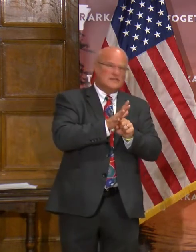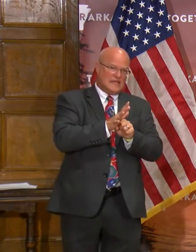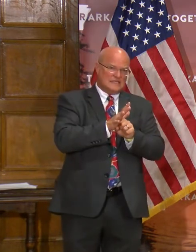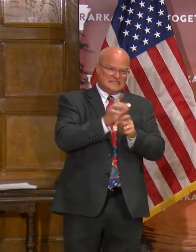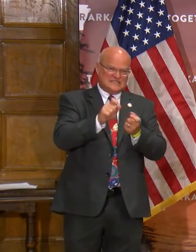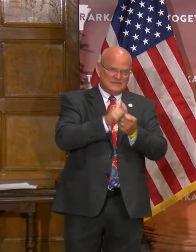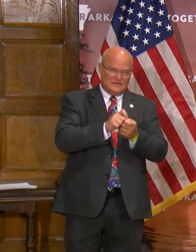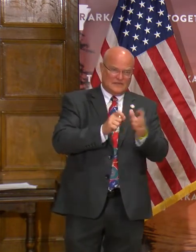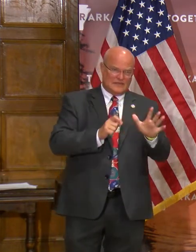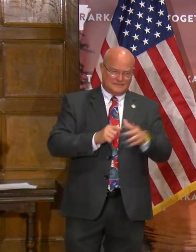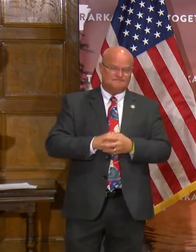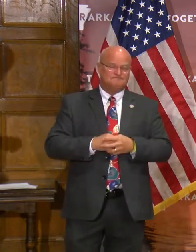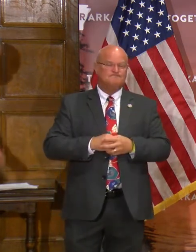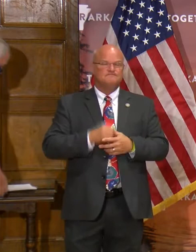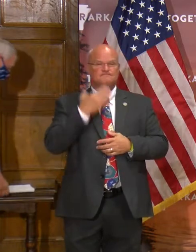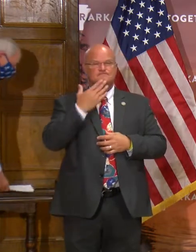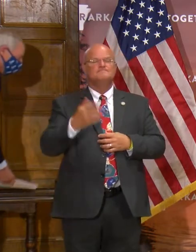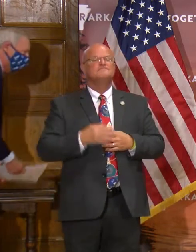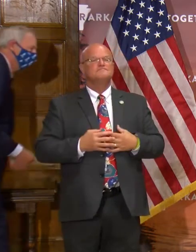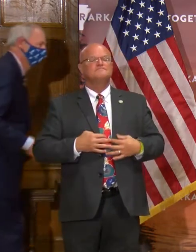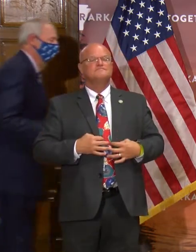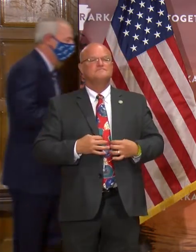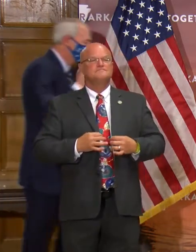specifically. Thank you.